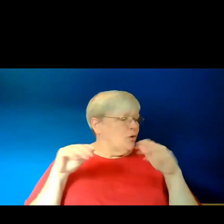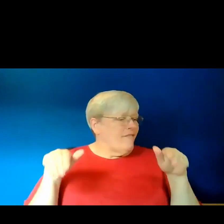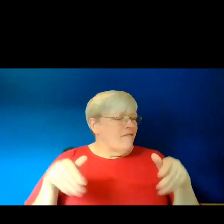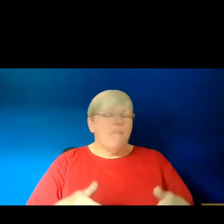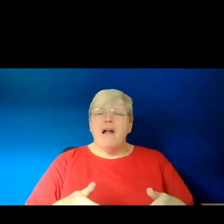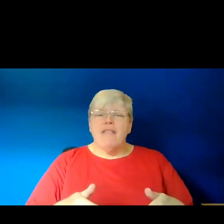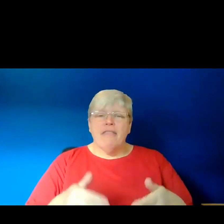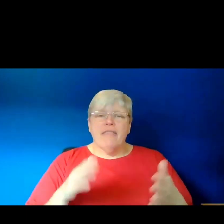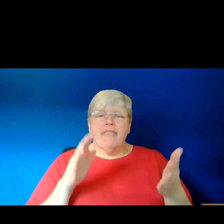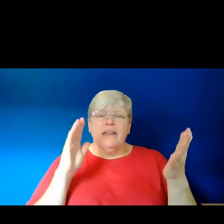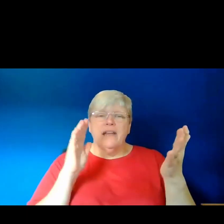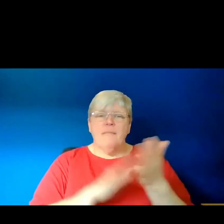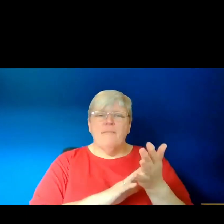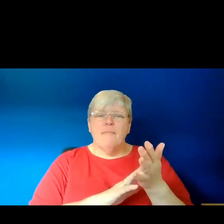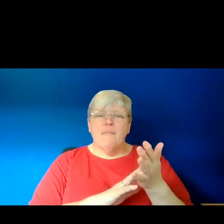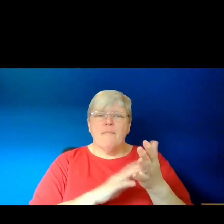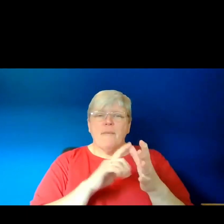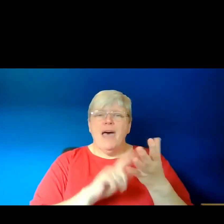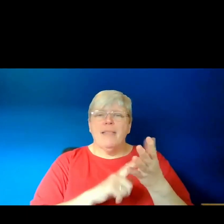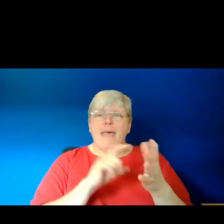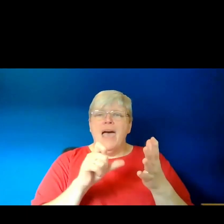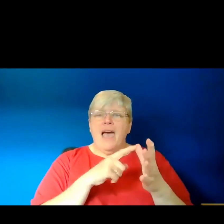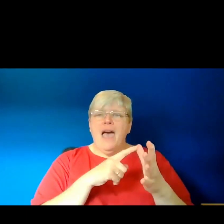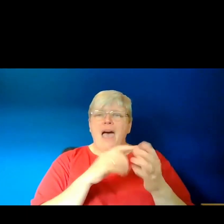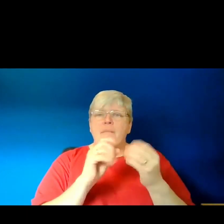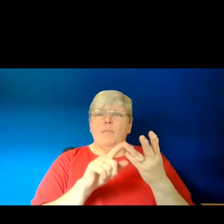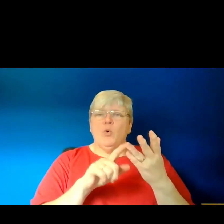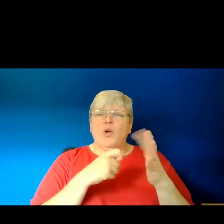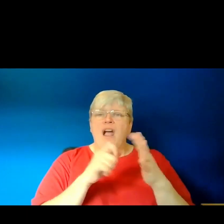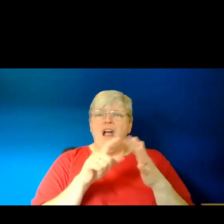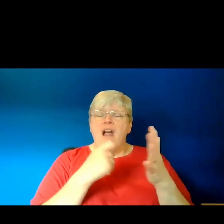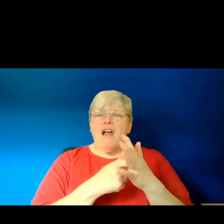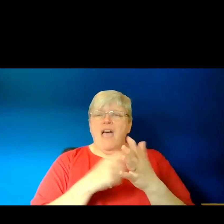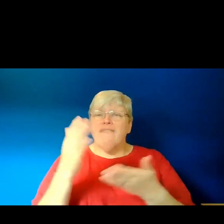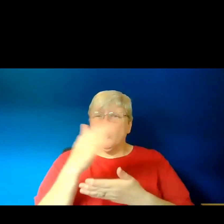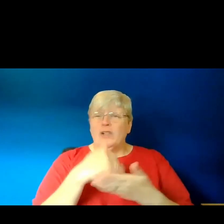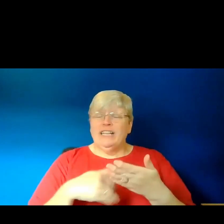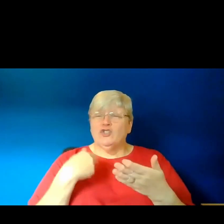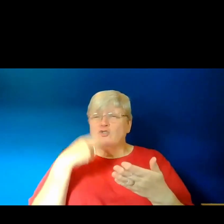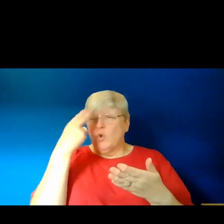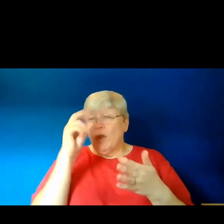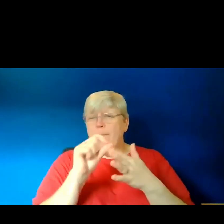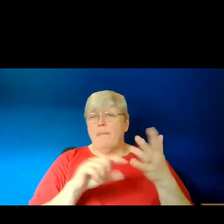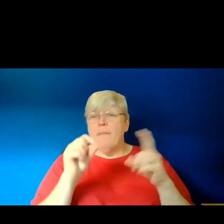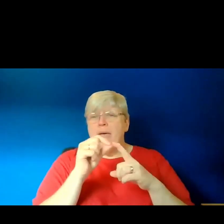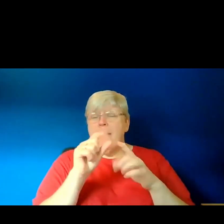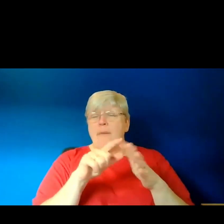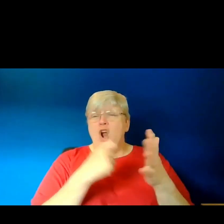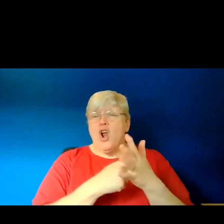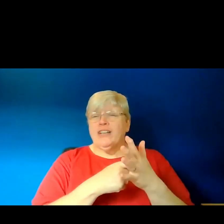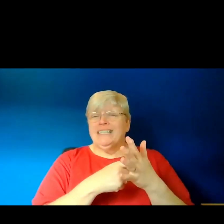Bukha, who has a collection called Peppercseed. And a lot of their poems are available to read online too.